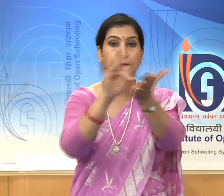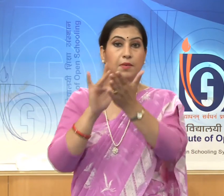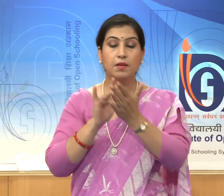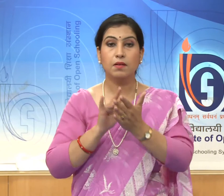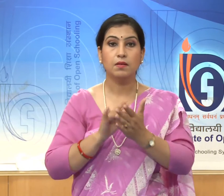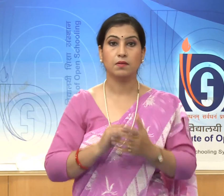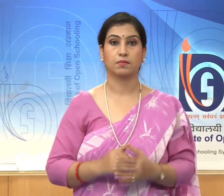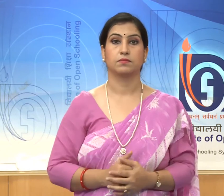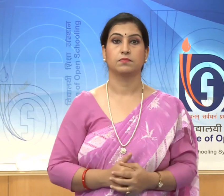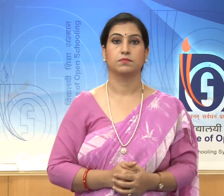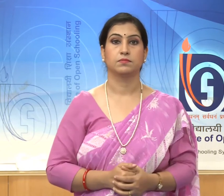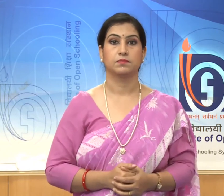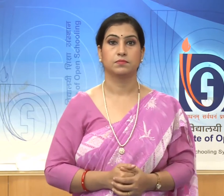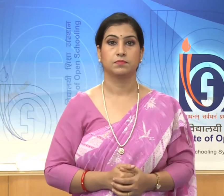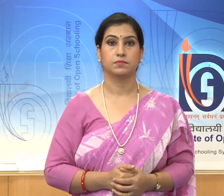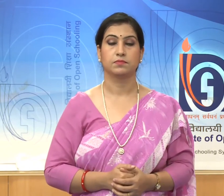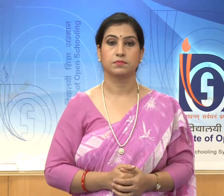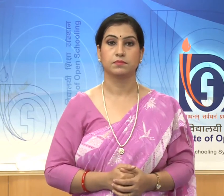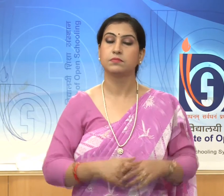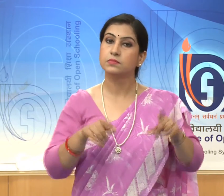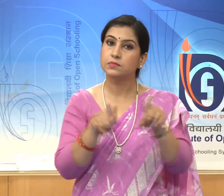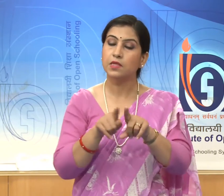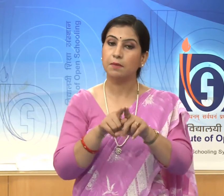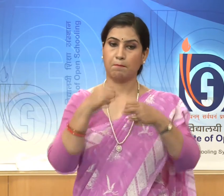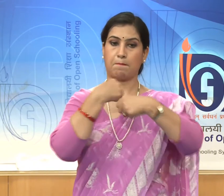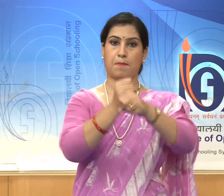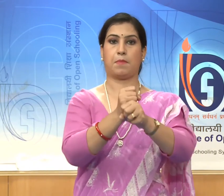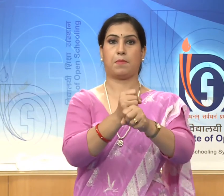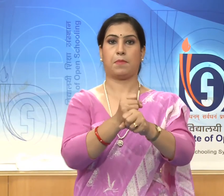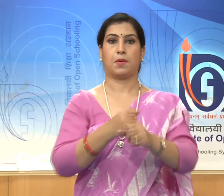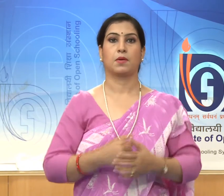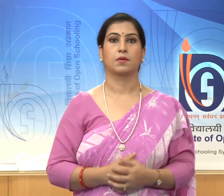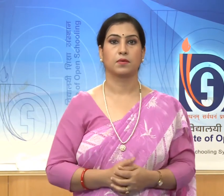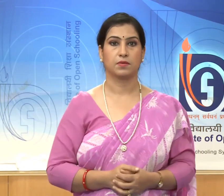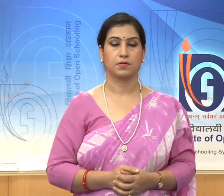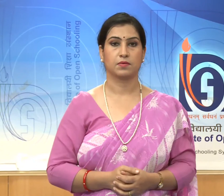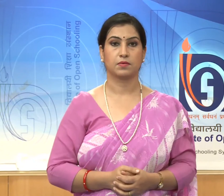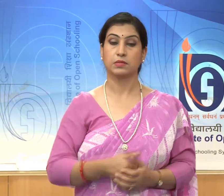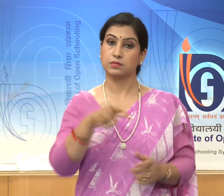were also built during the time